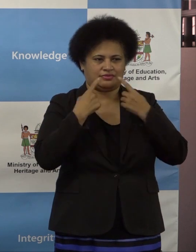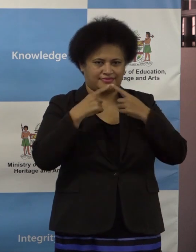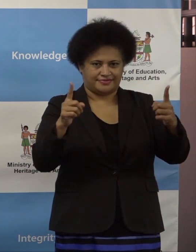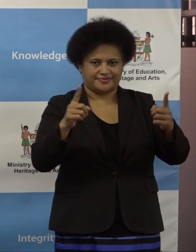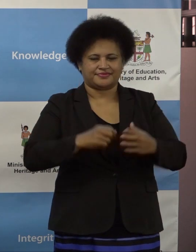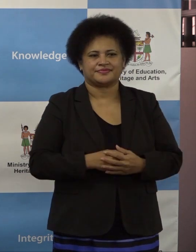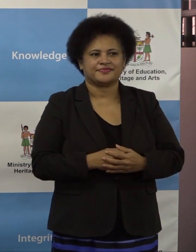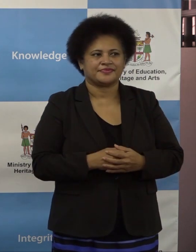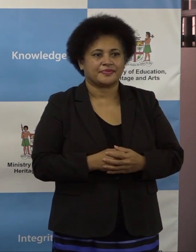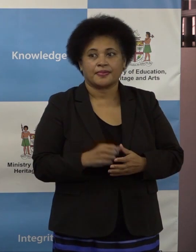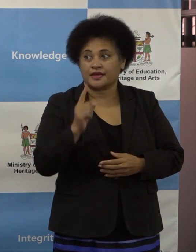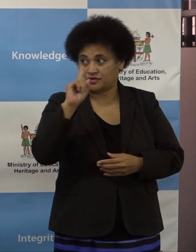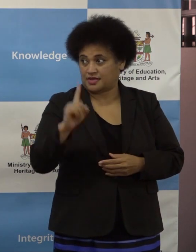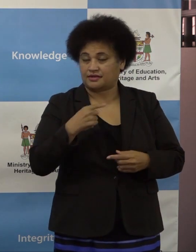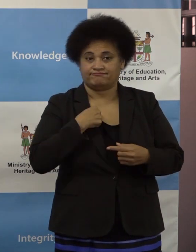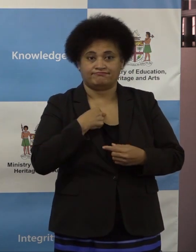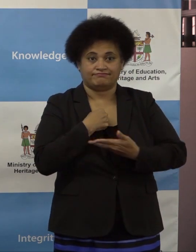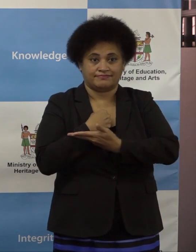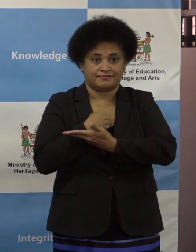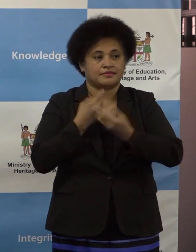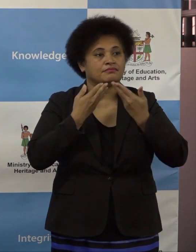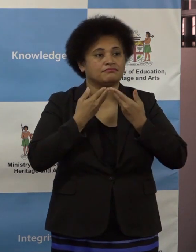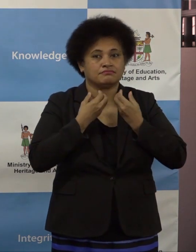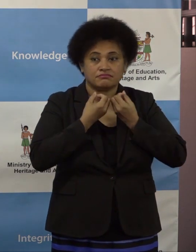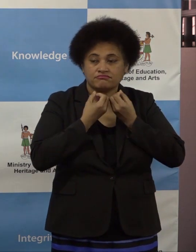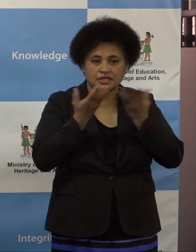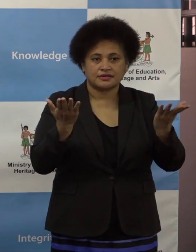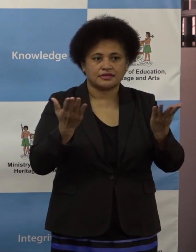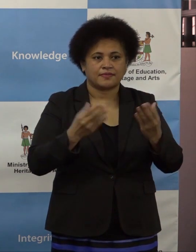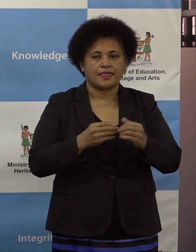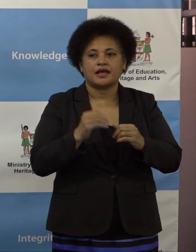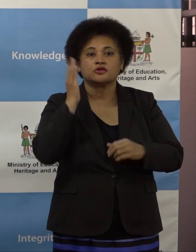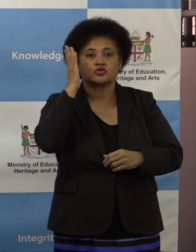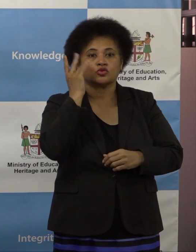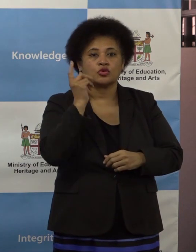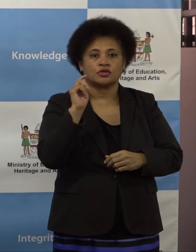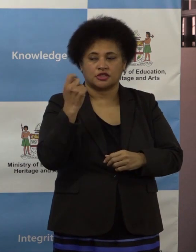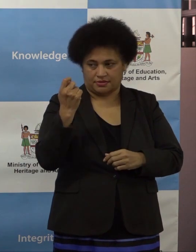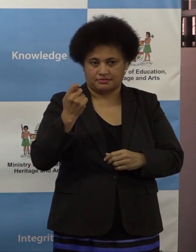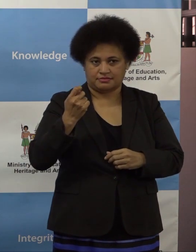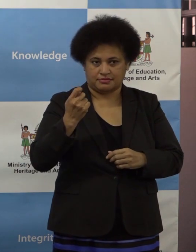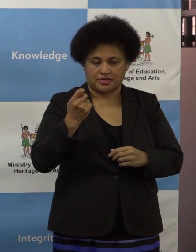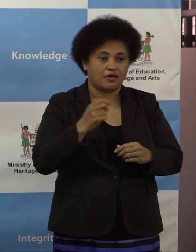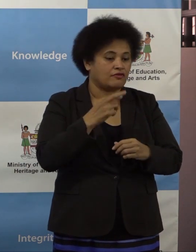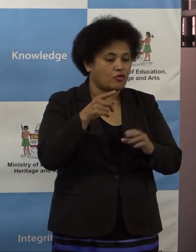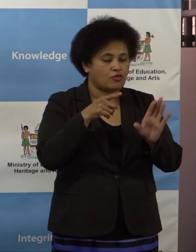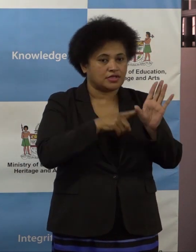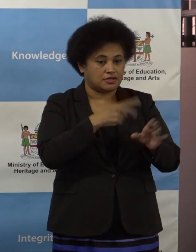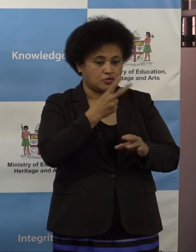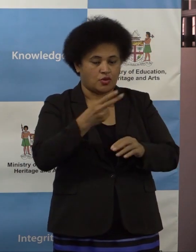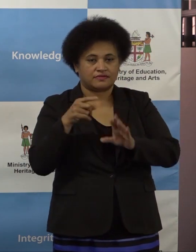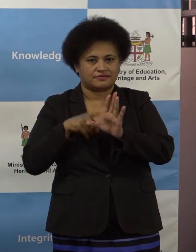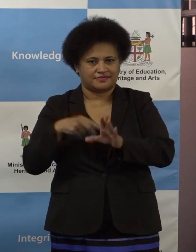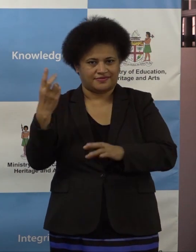Today, I will brief you on the school term for years 12 and 13. The school term for year 12